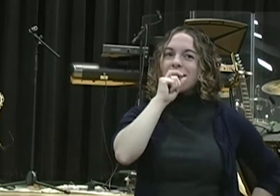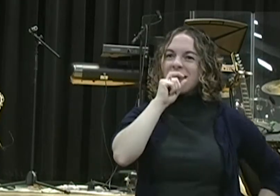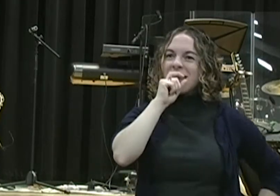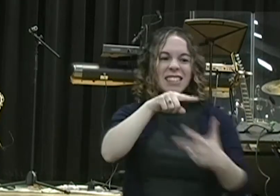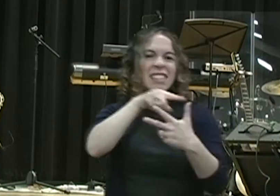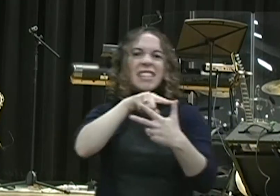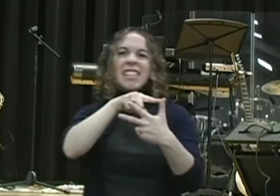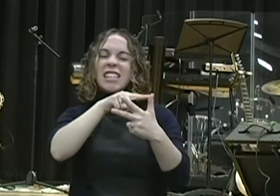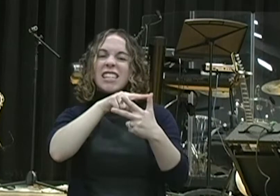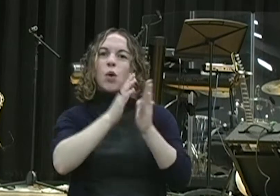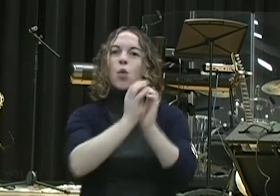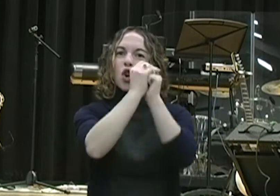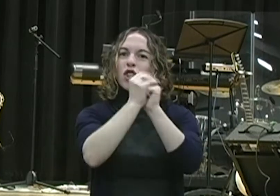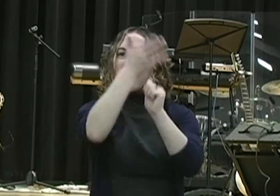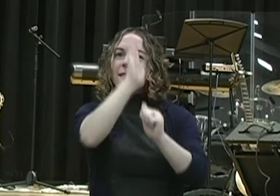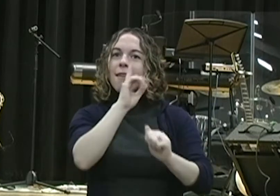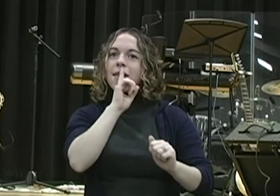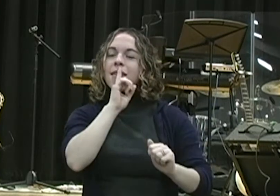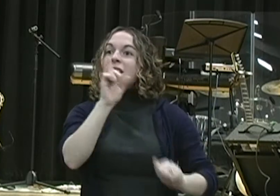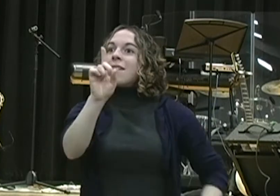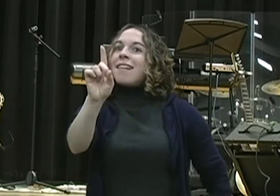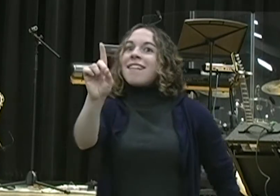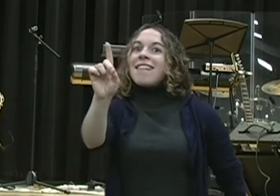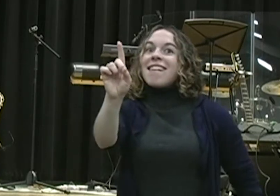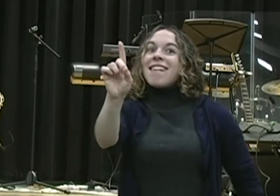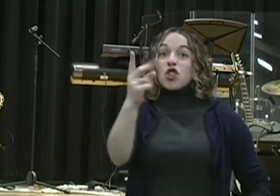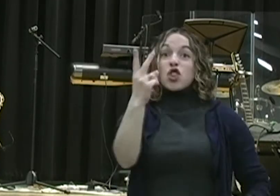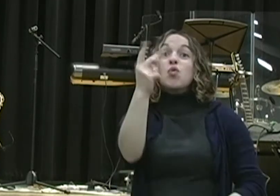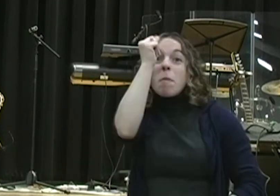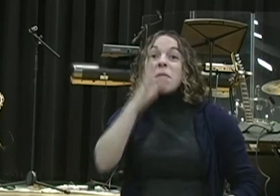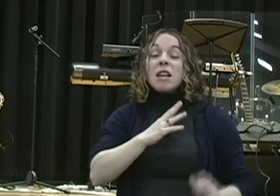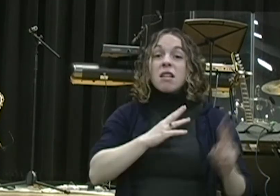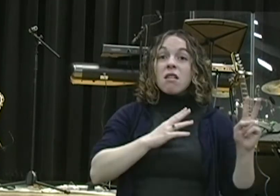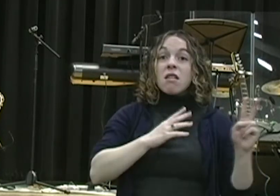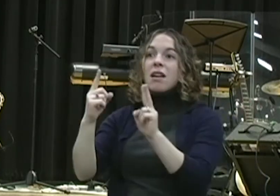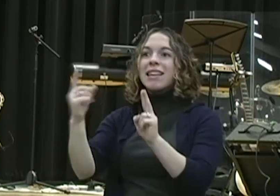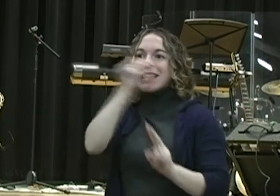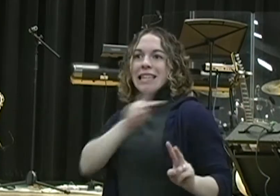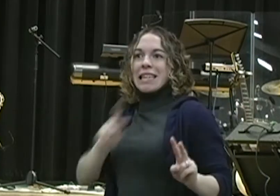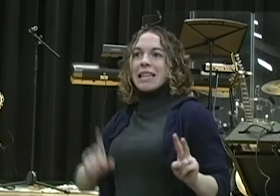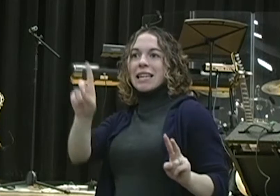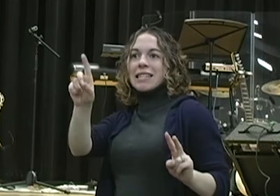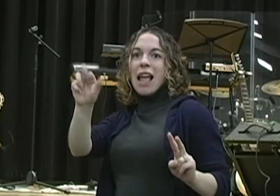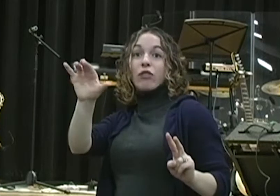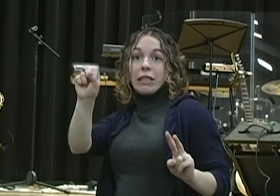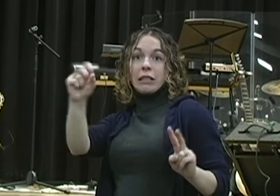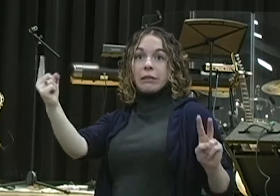So they went to the king with trickery and deceit. And they had the king write a law. And they wrote